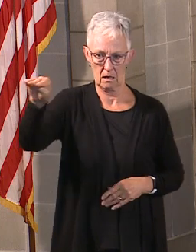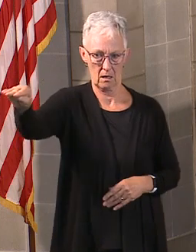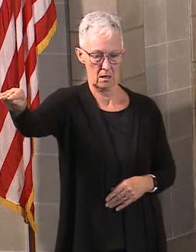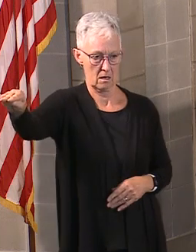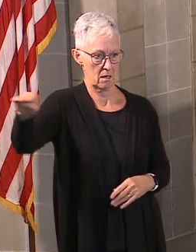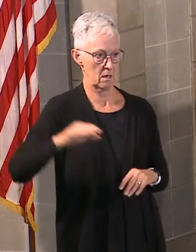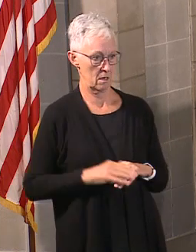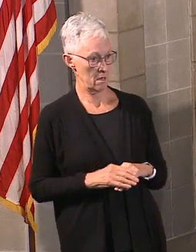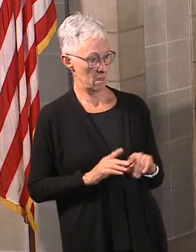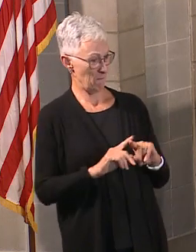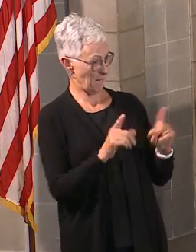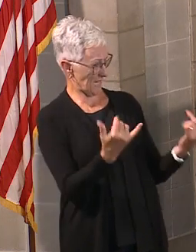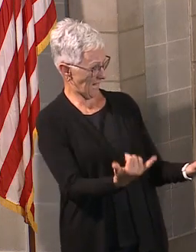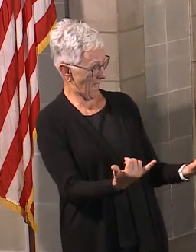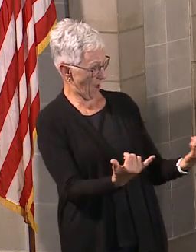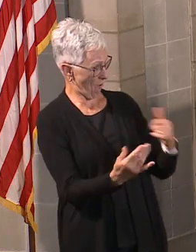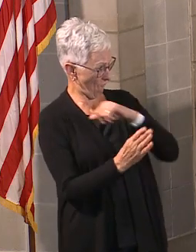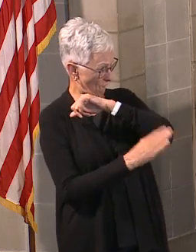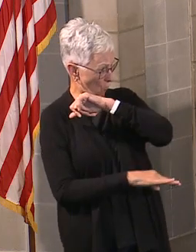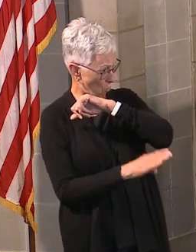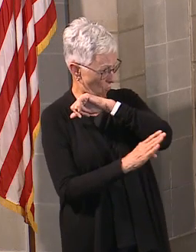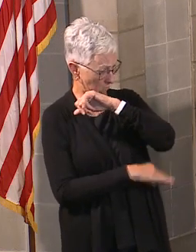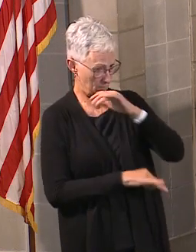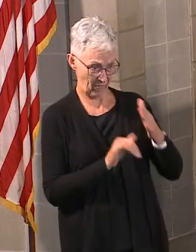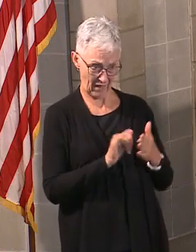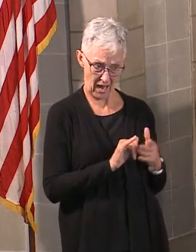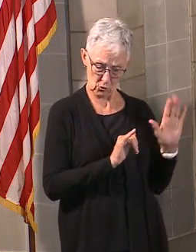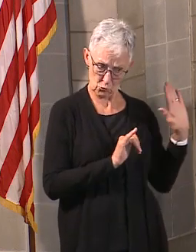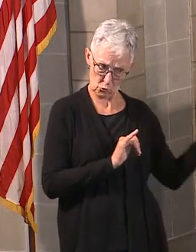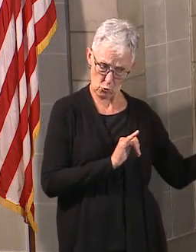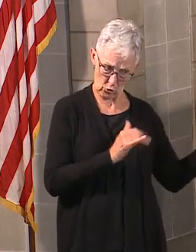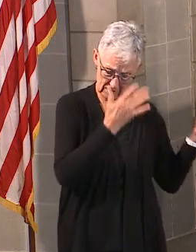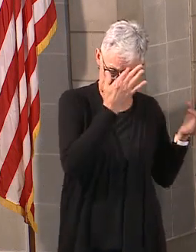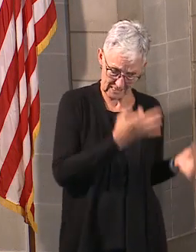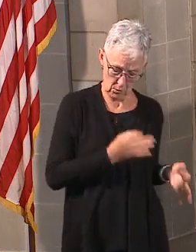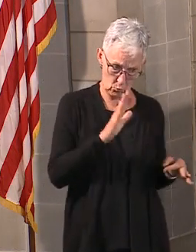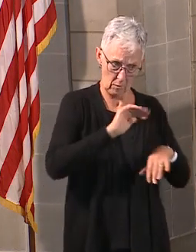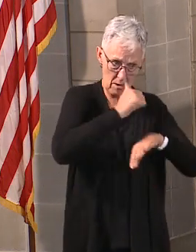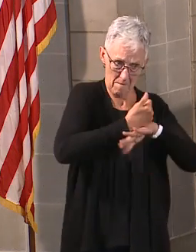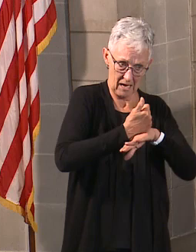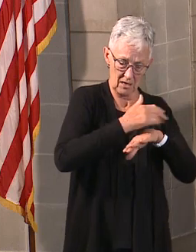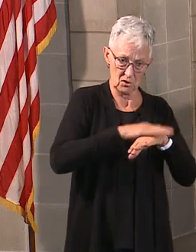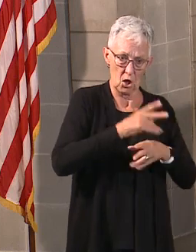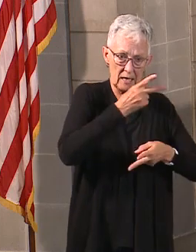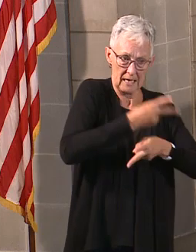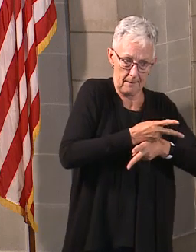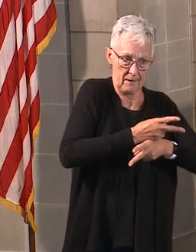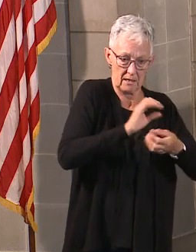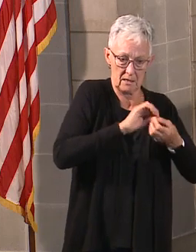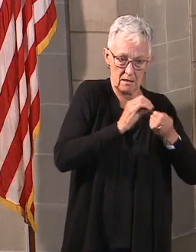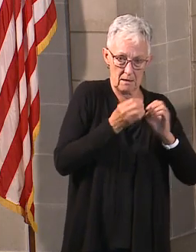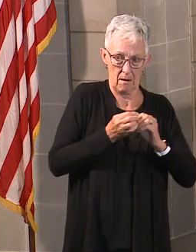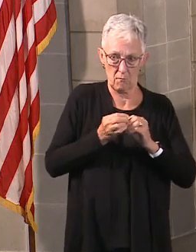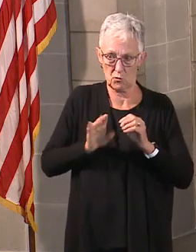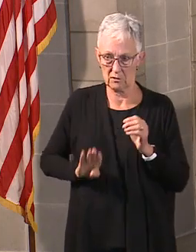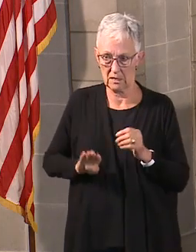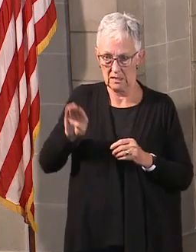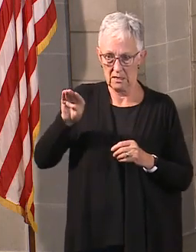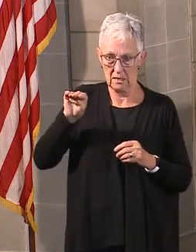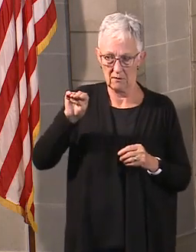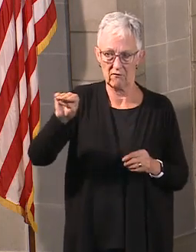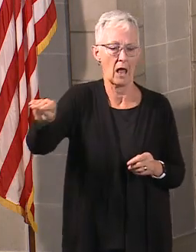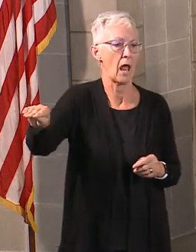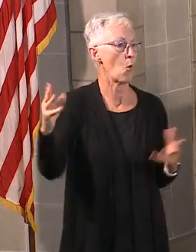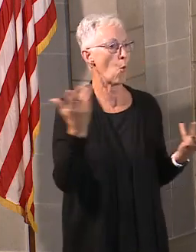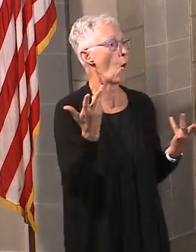the schools, is that still the guiding principle or is there some other goal?